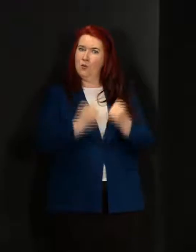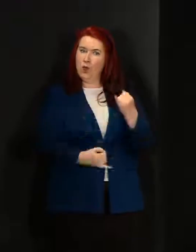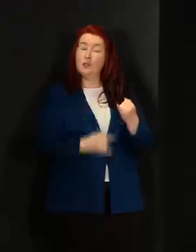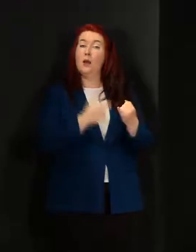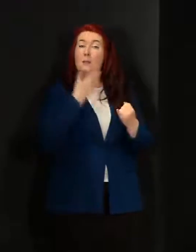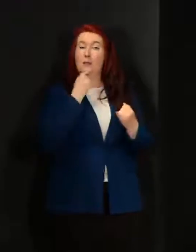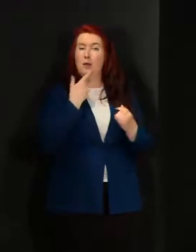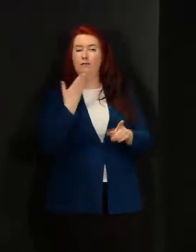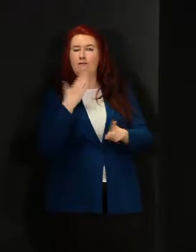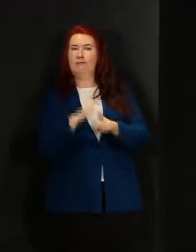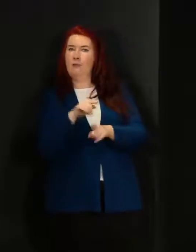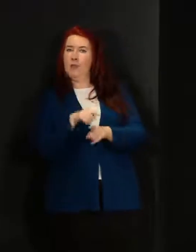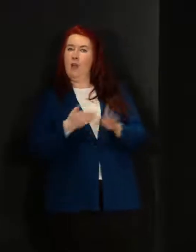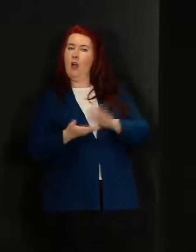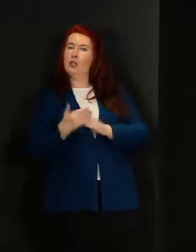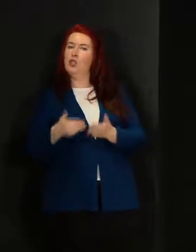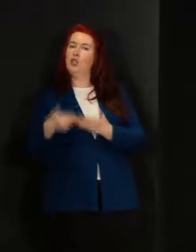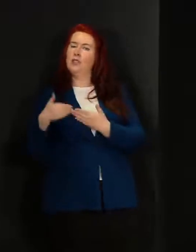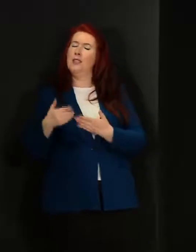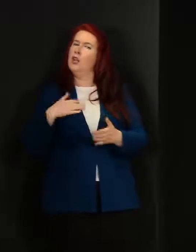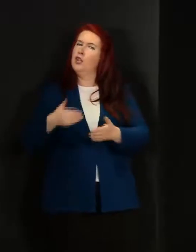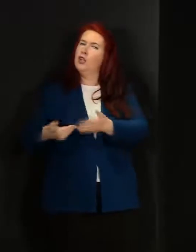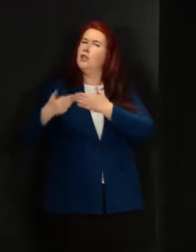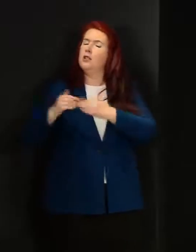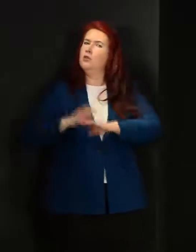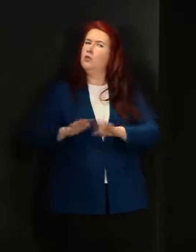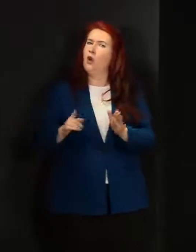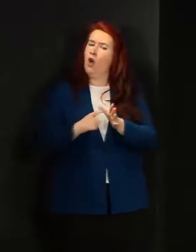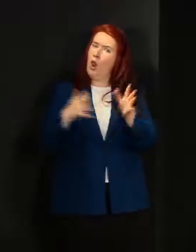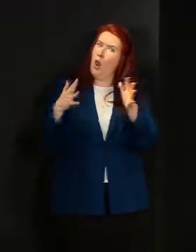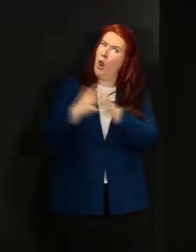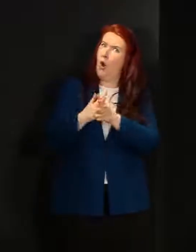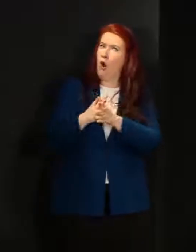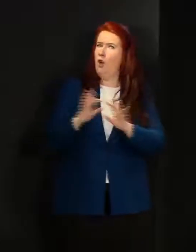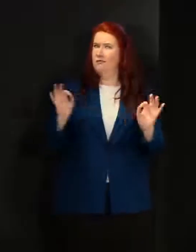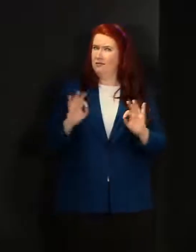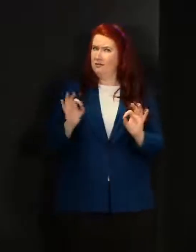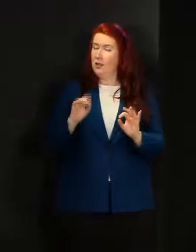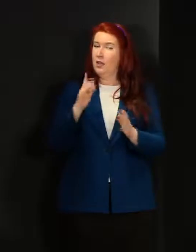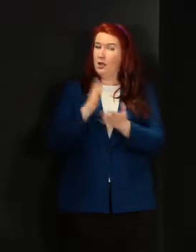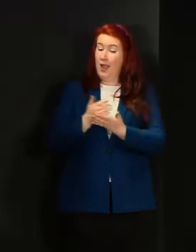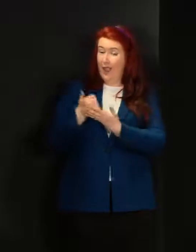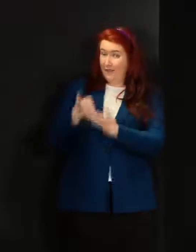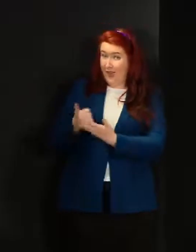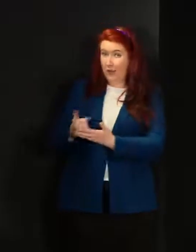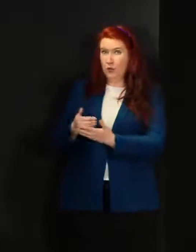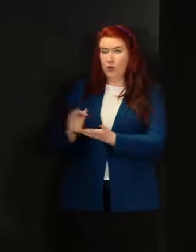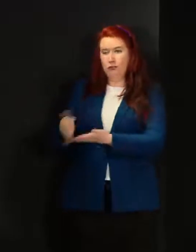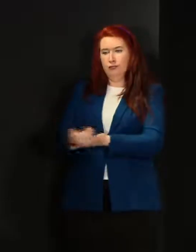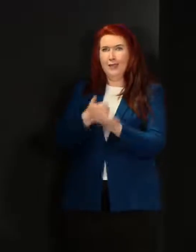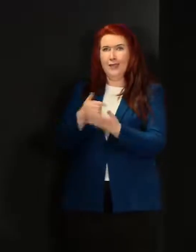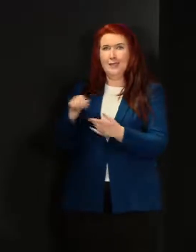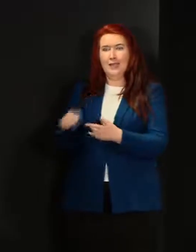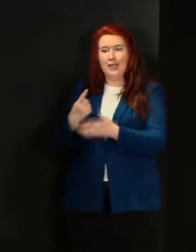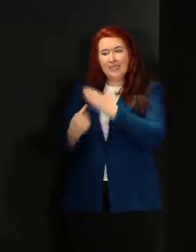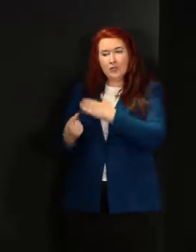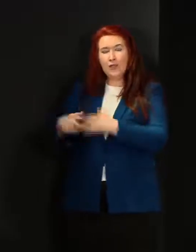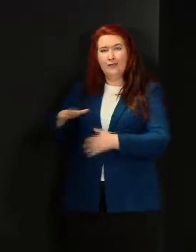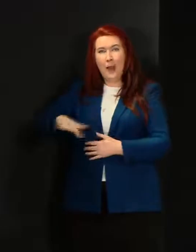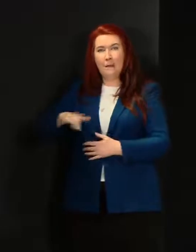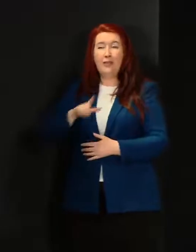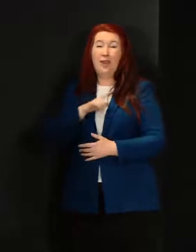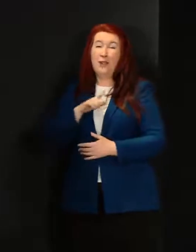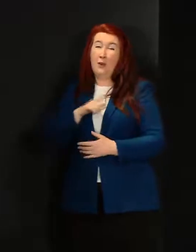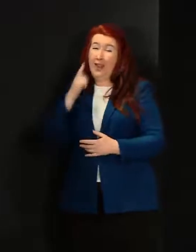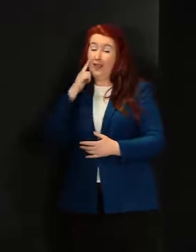out of that the shielding shielding is not the law shielding is advice to protect individuals and families so I would anticipate